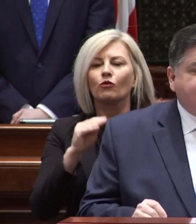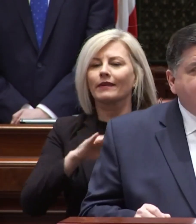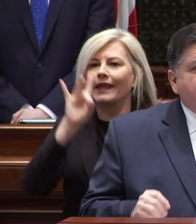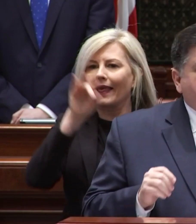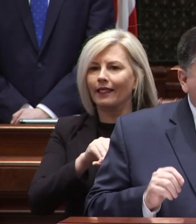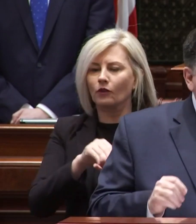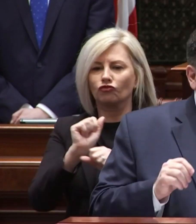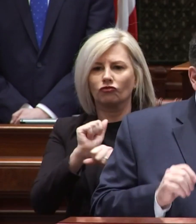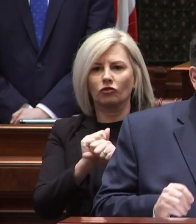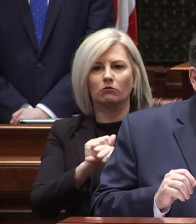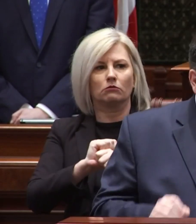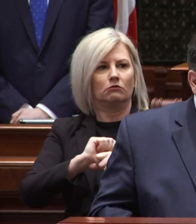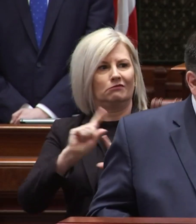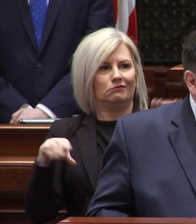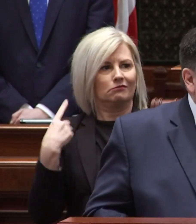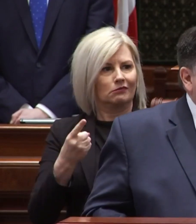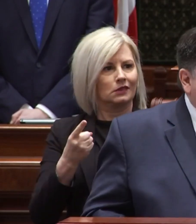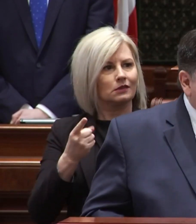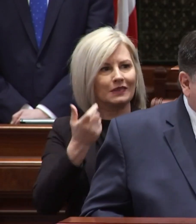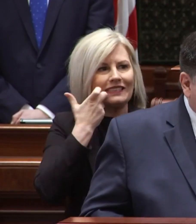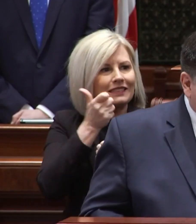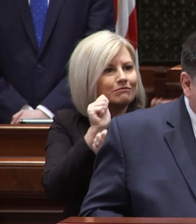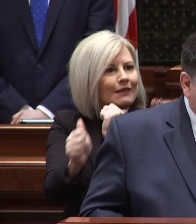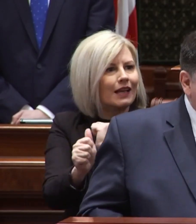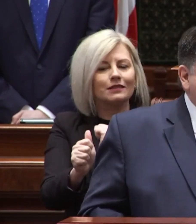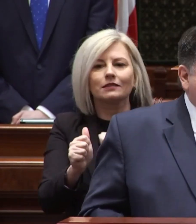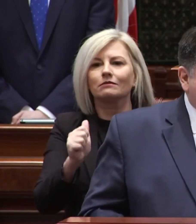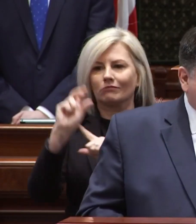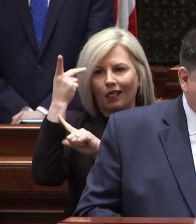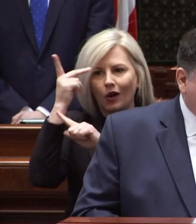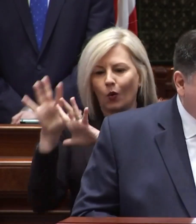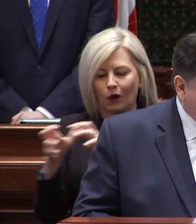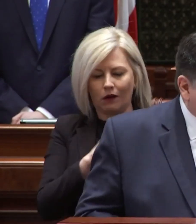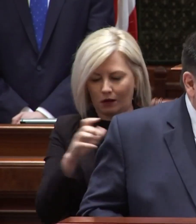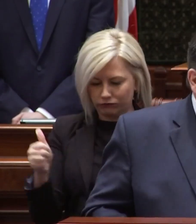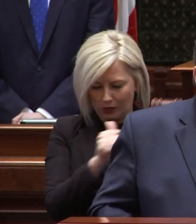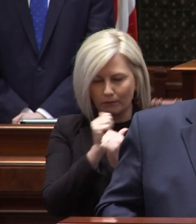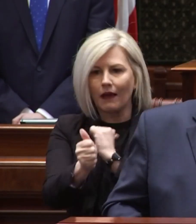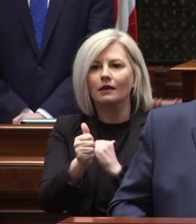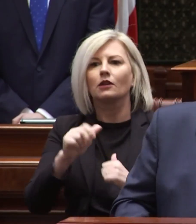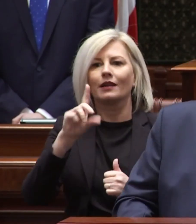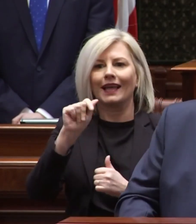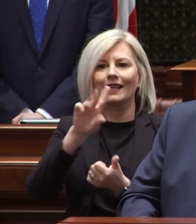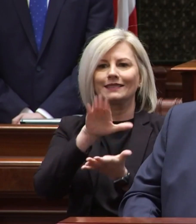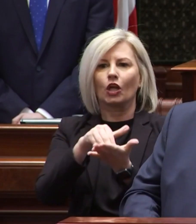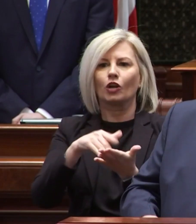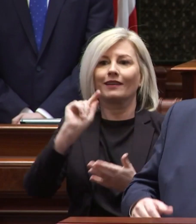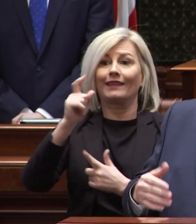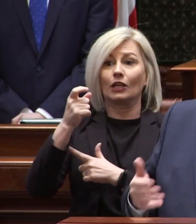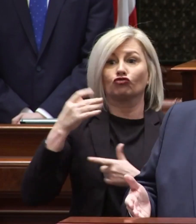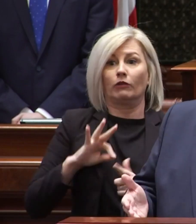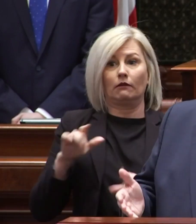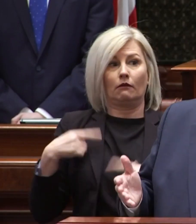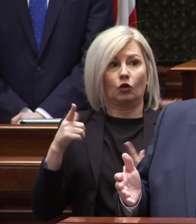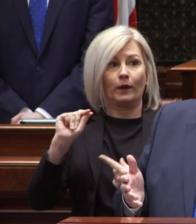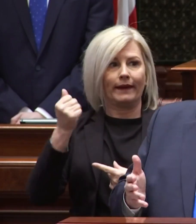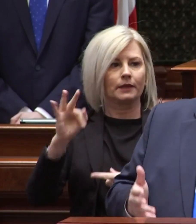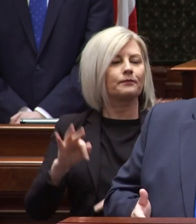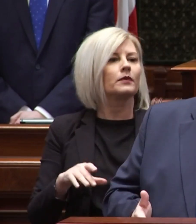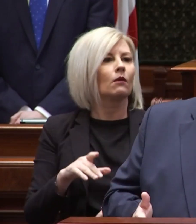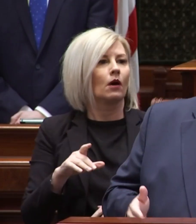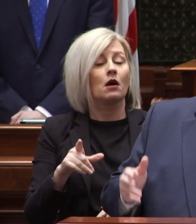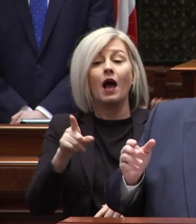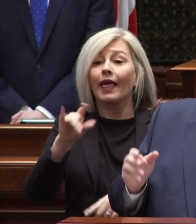000 jobs just since the passage of our bipartisan data center tax credit in 2019 since then